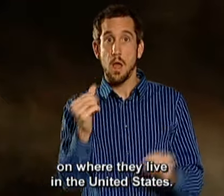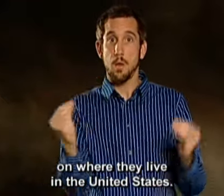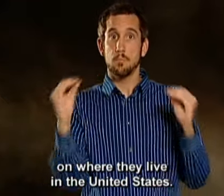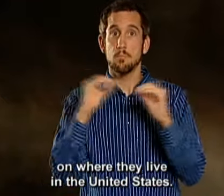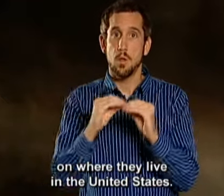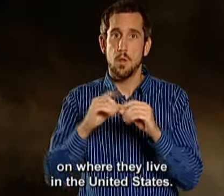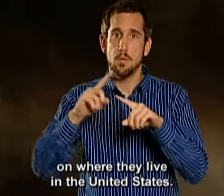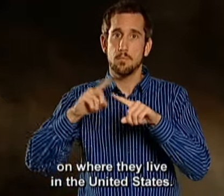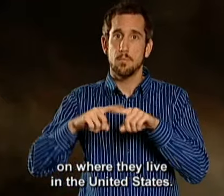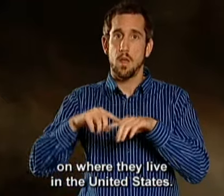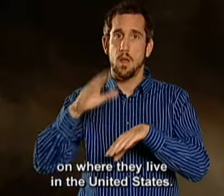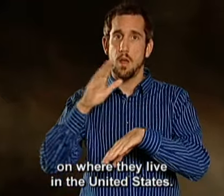live in the United States.